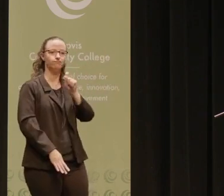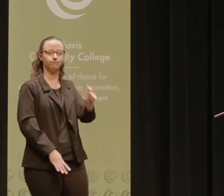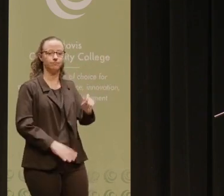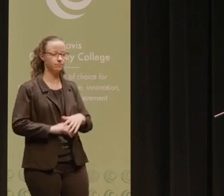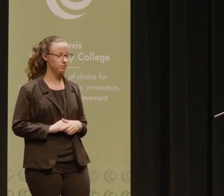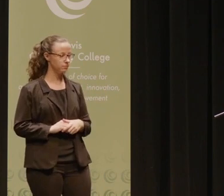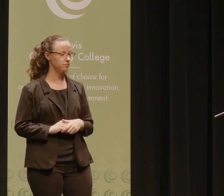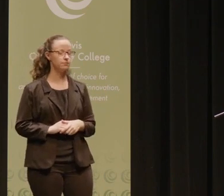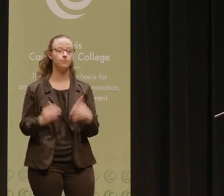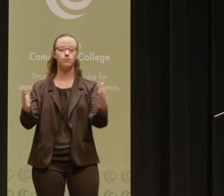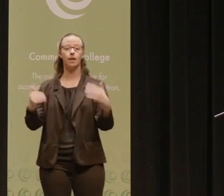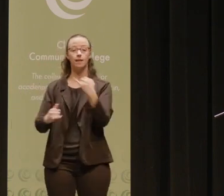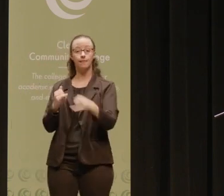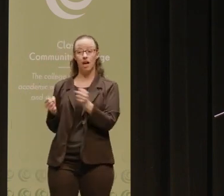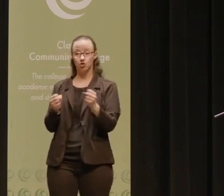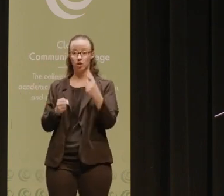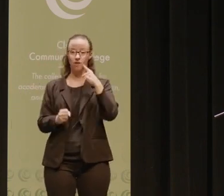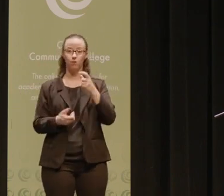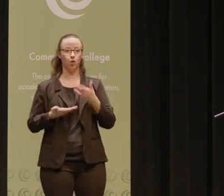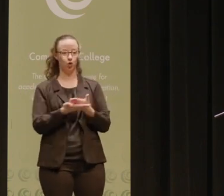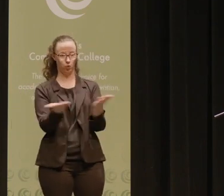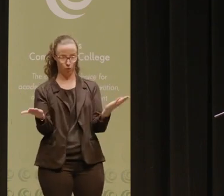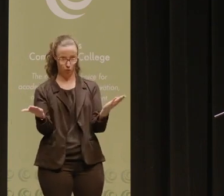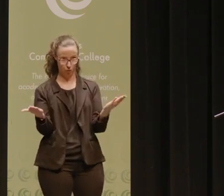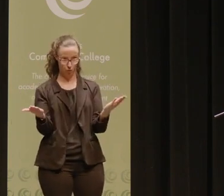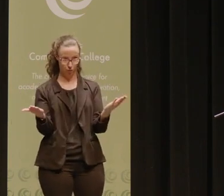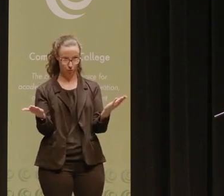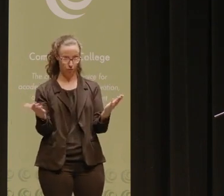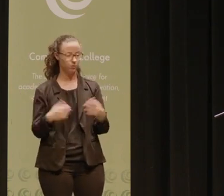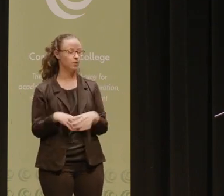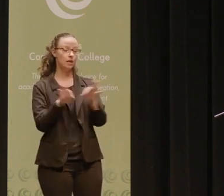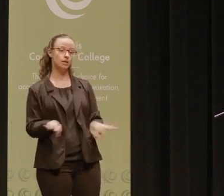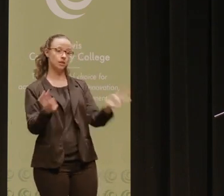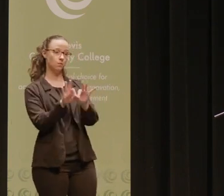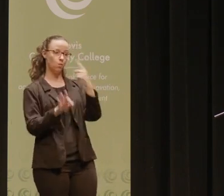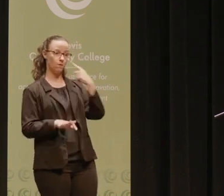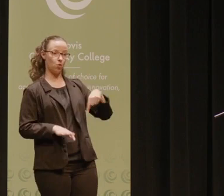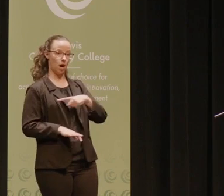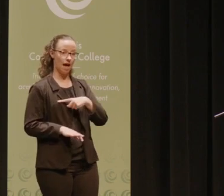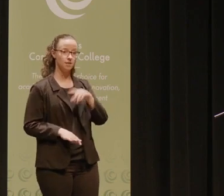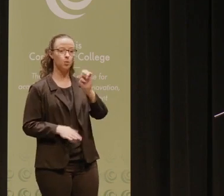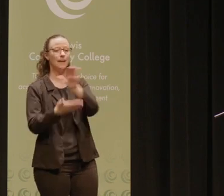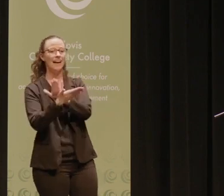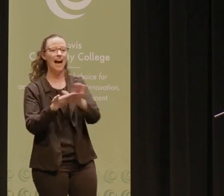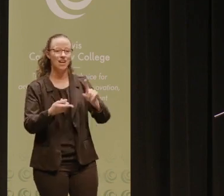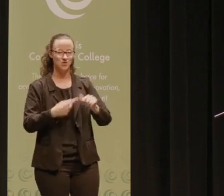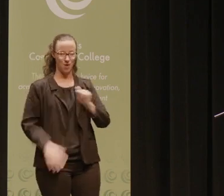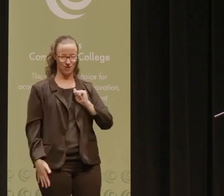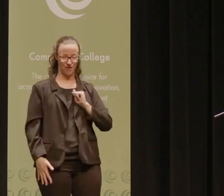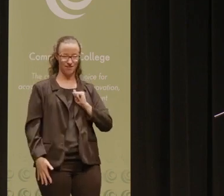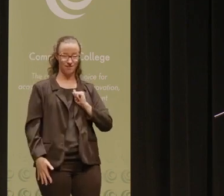Now, this last strategy is for you. It's important for us to be kind to ourselves